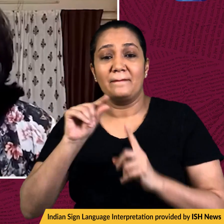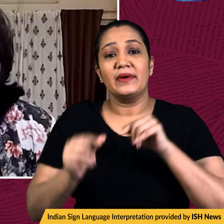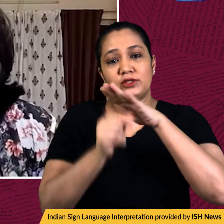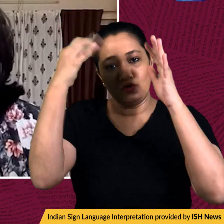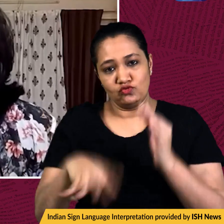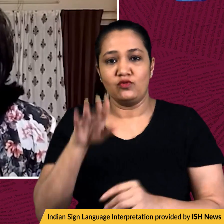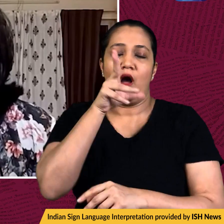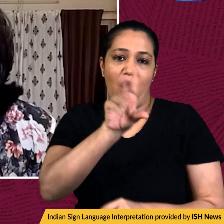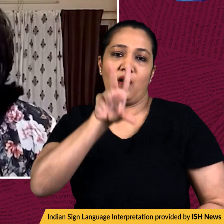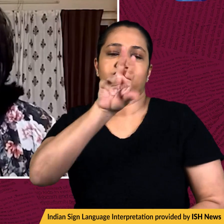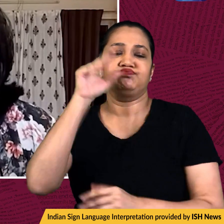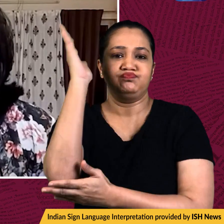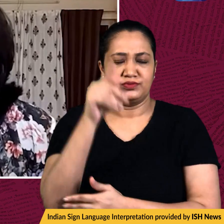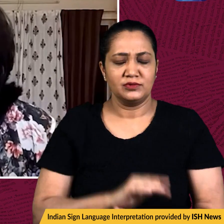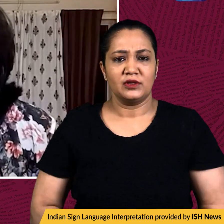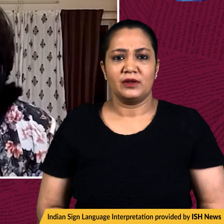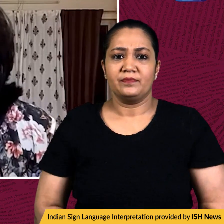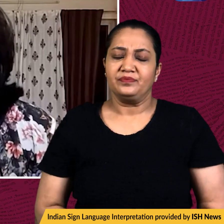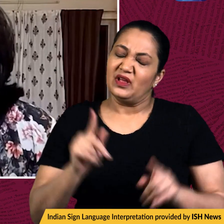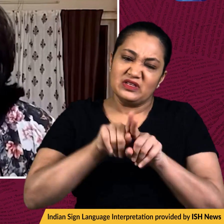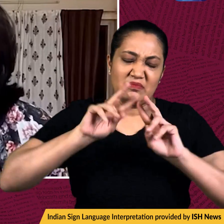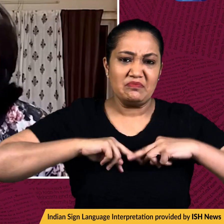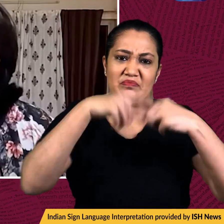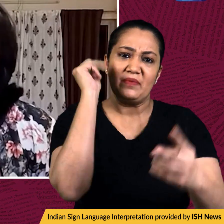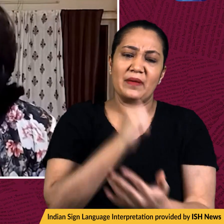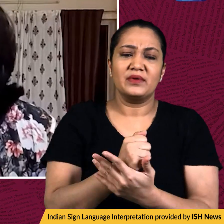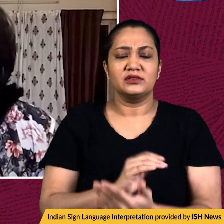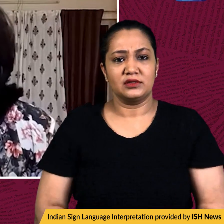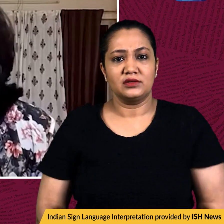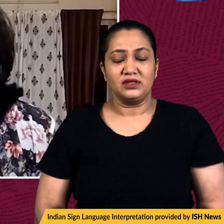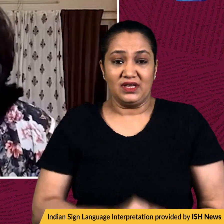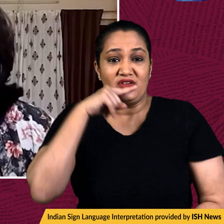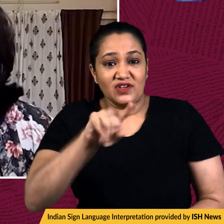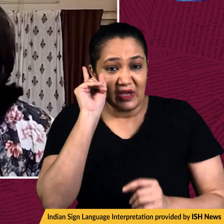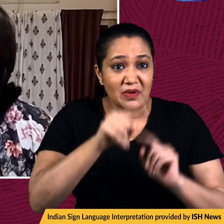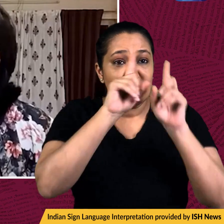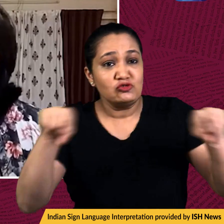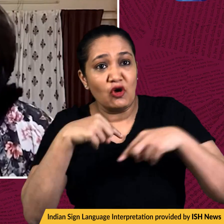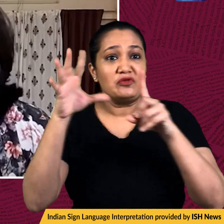that the country will be rebuilt and said that Russia will learn about reparations.